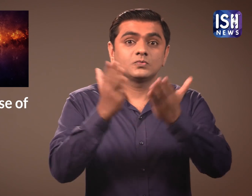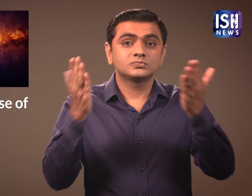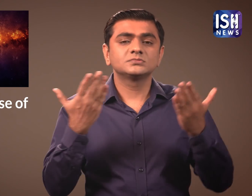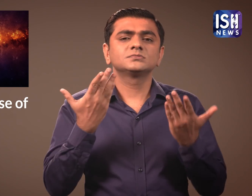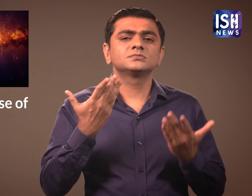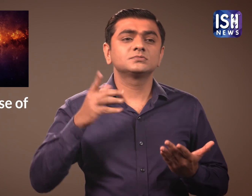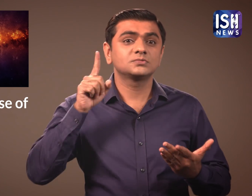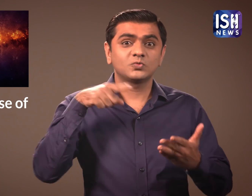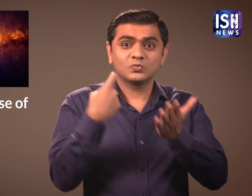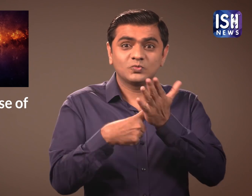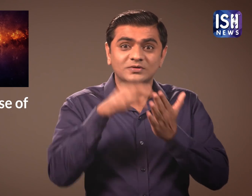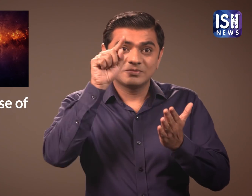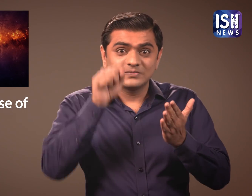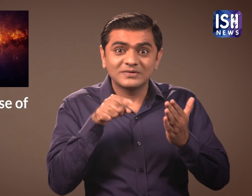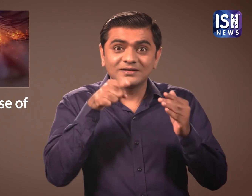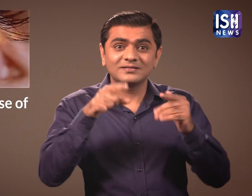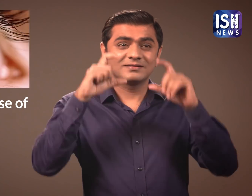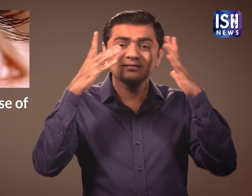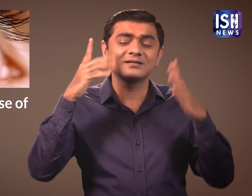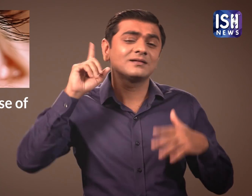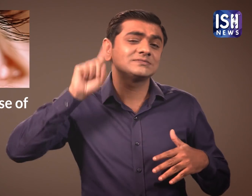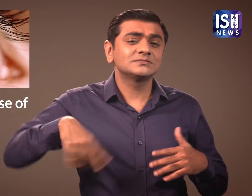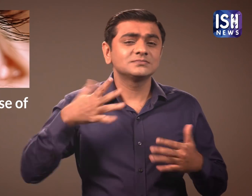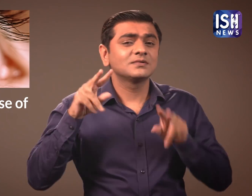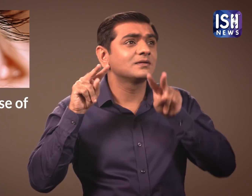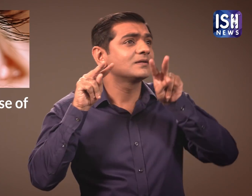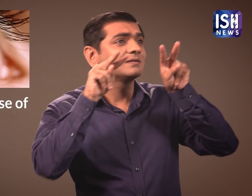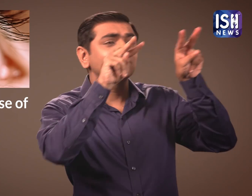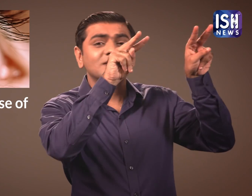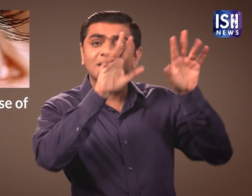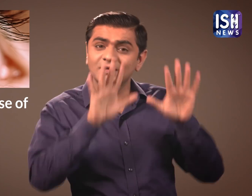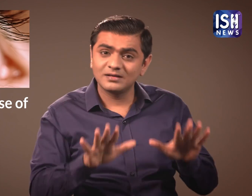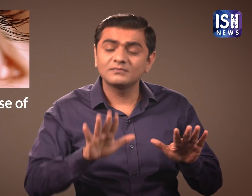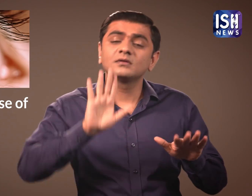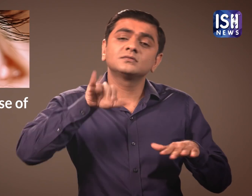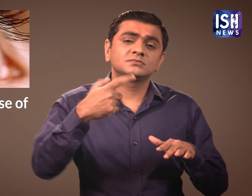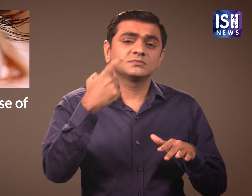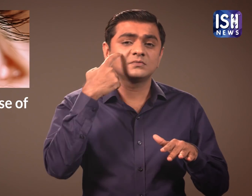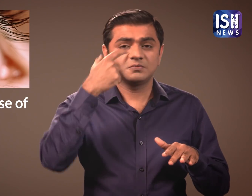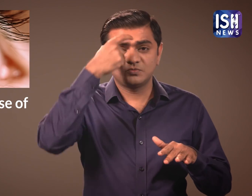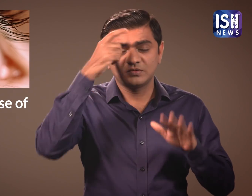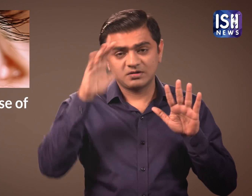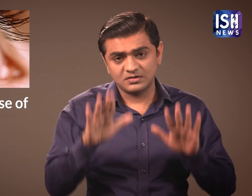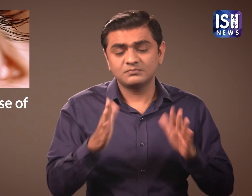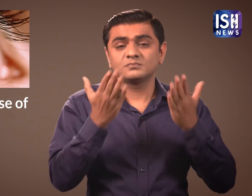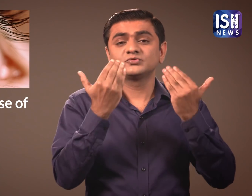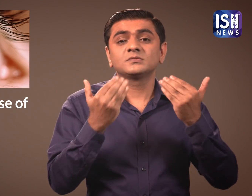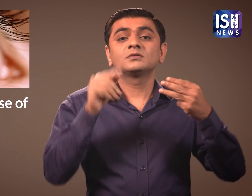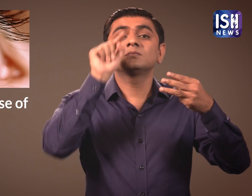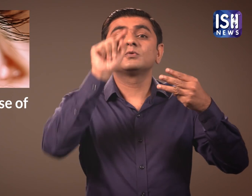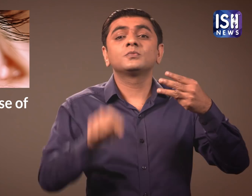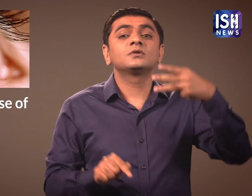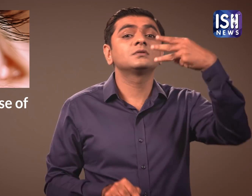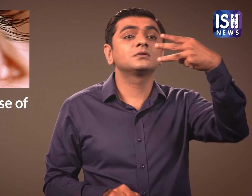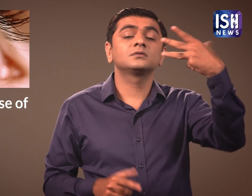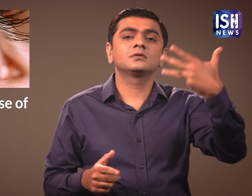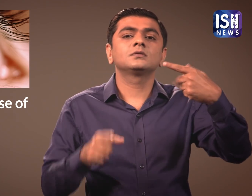If you ignore these points and look at the Sun directly, it can damage your eye and cause three problems.